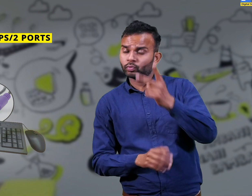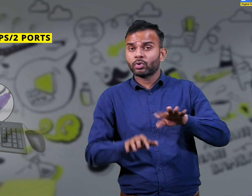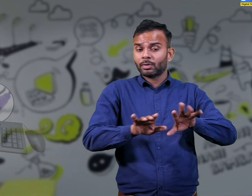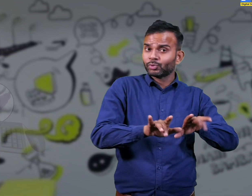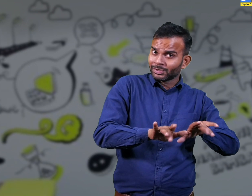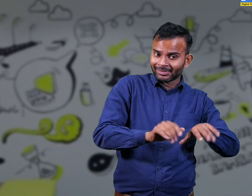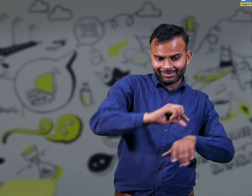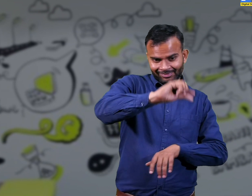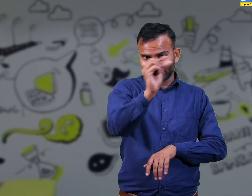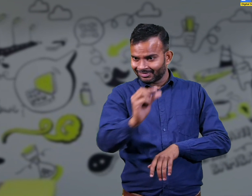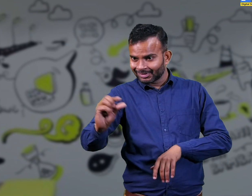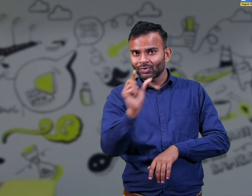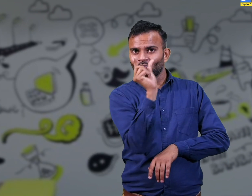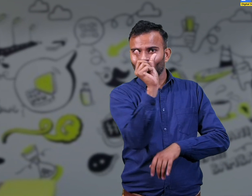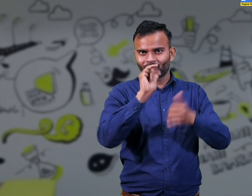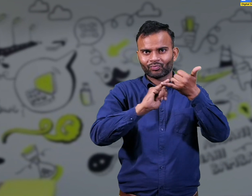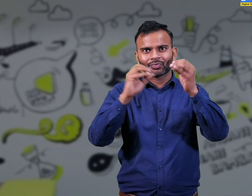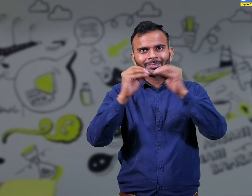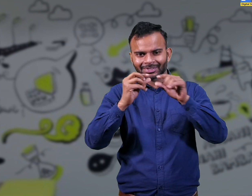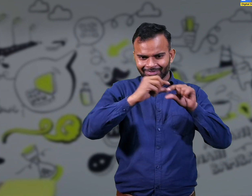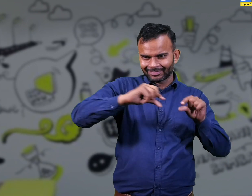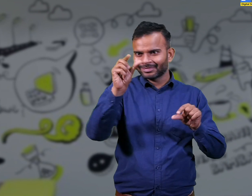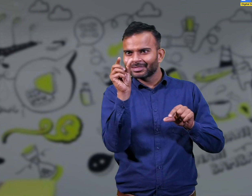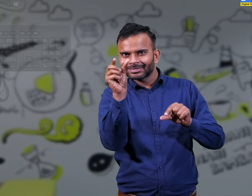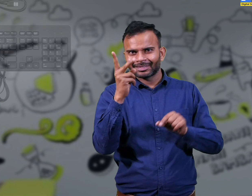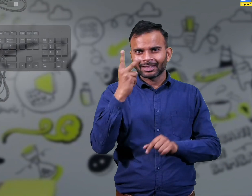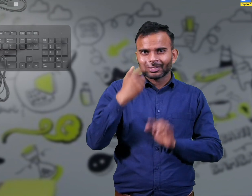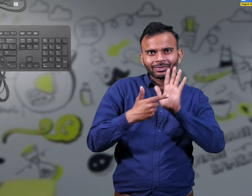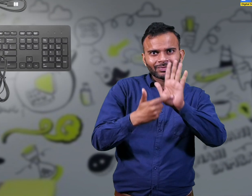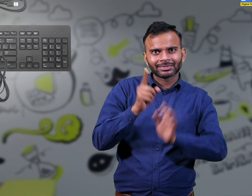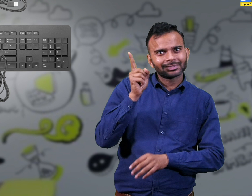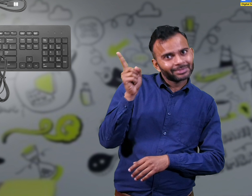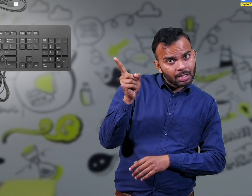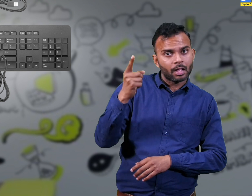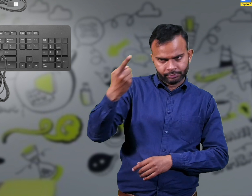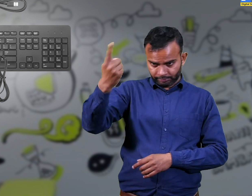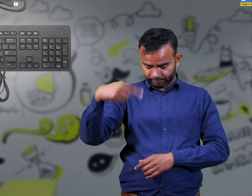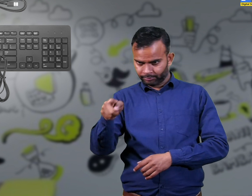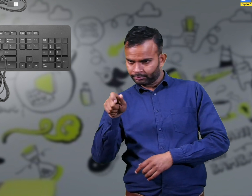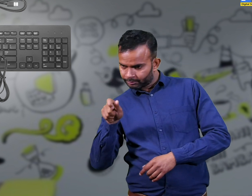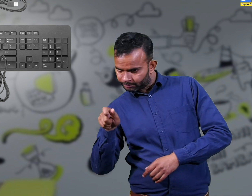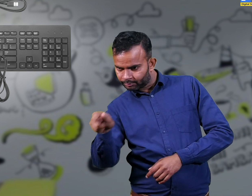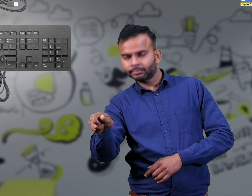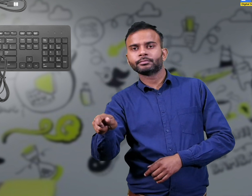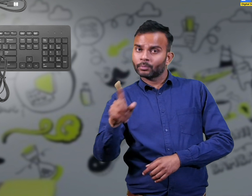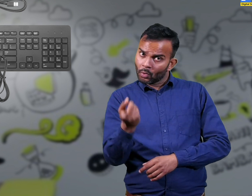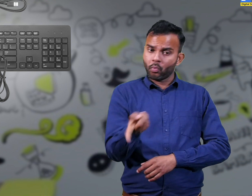Another type of port is available, allowing USB cables to be connected to the